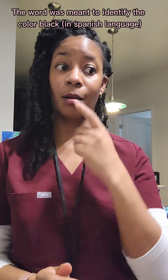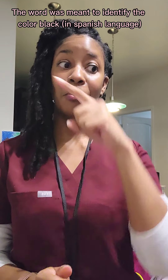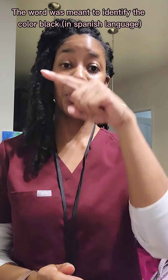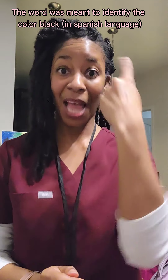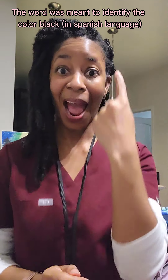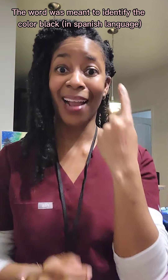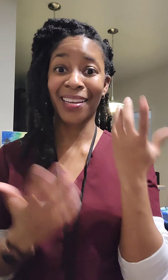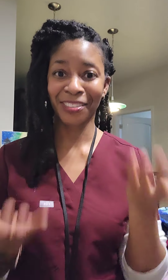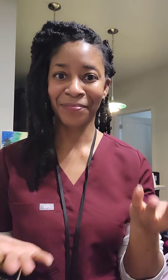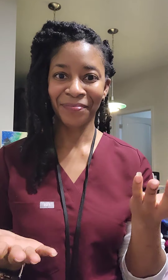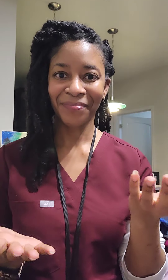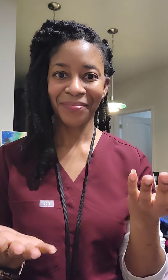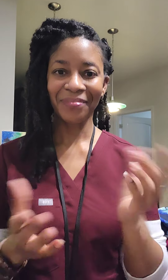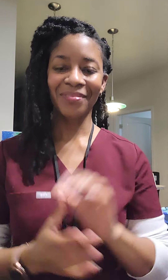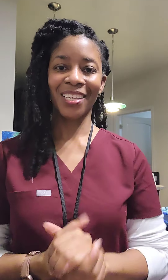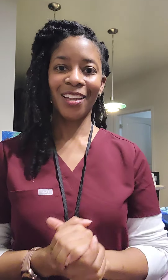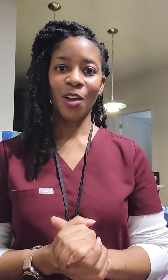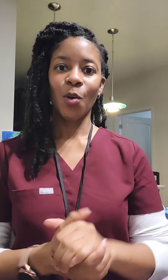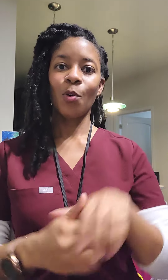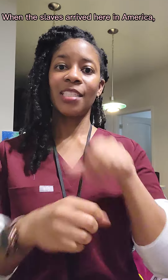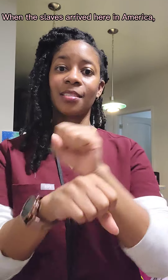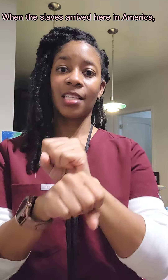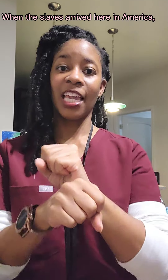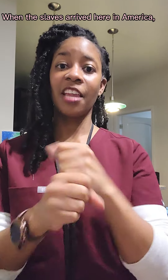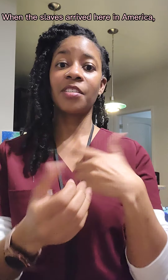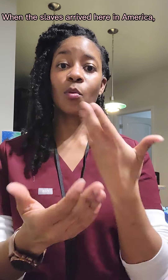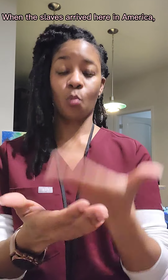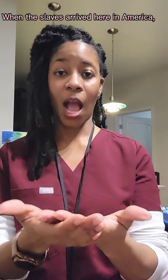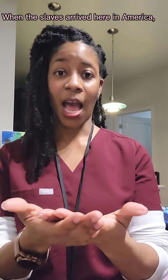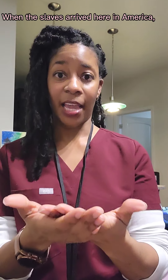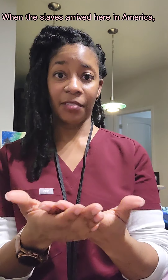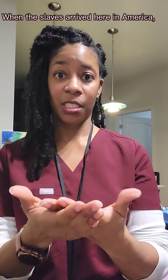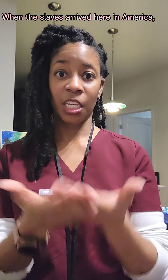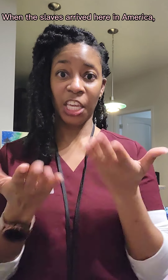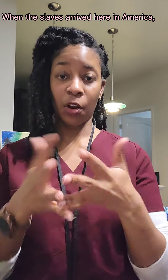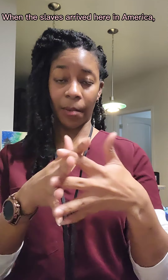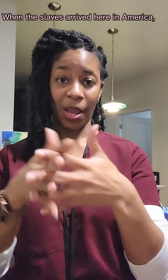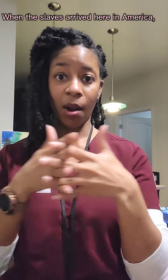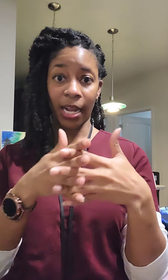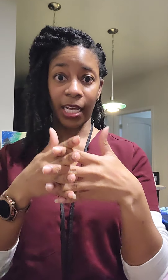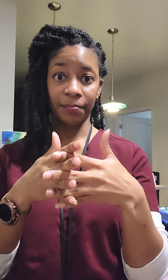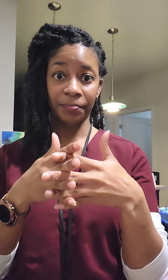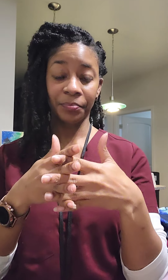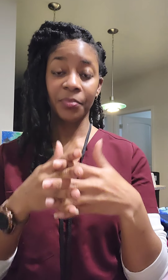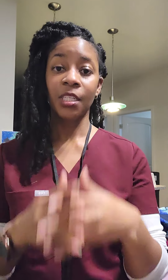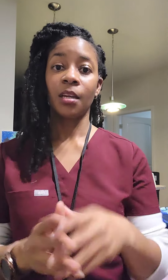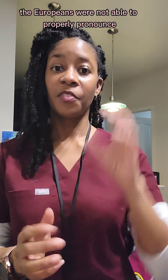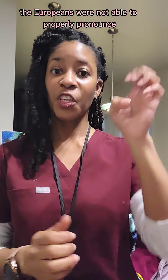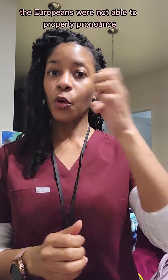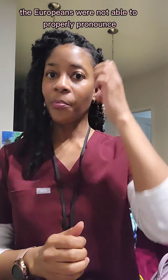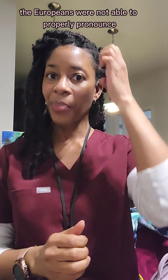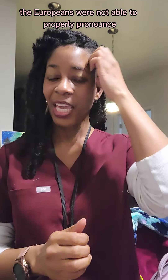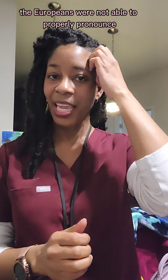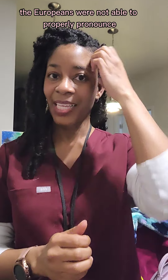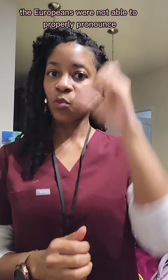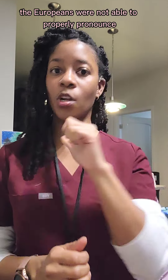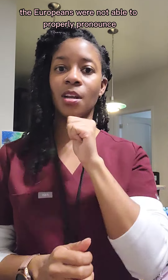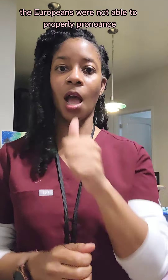black. When slaves arrived here in America, the Europeans were not